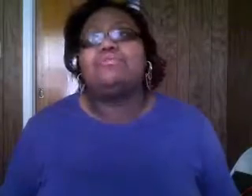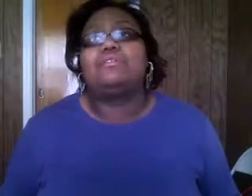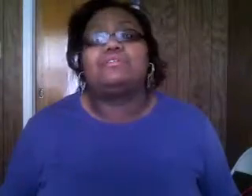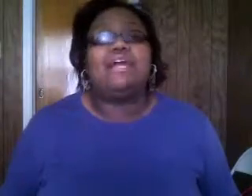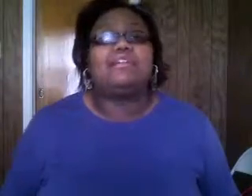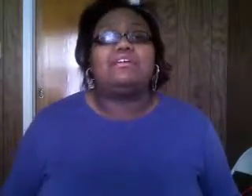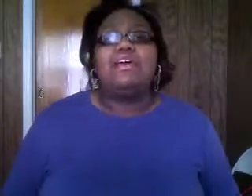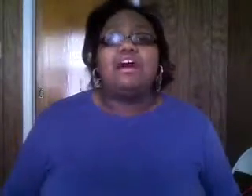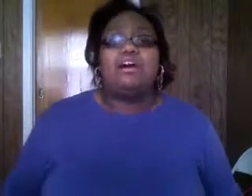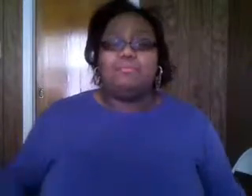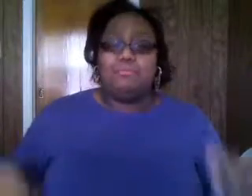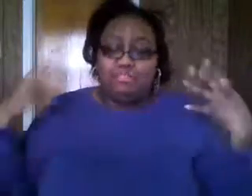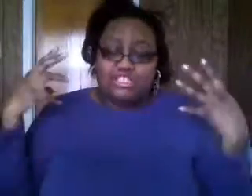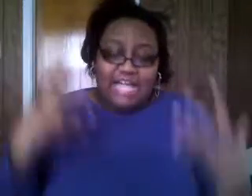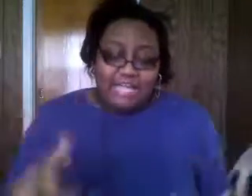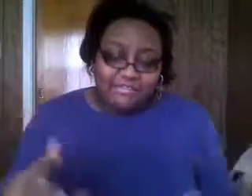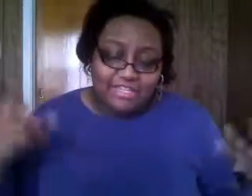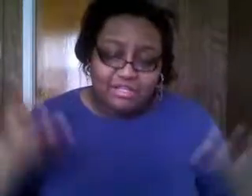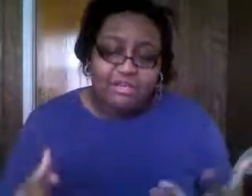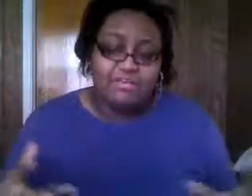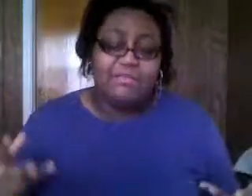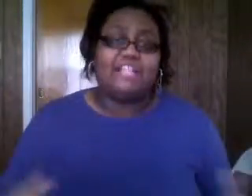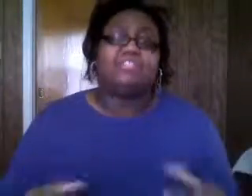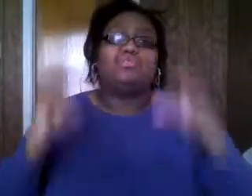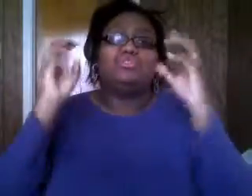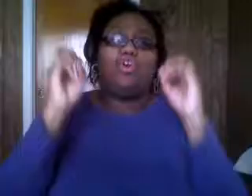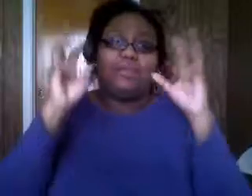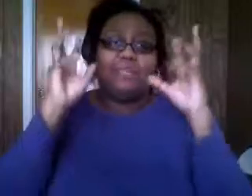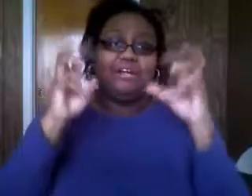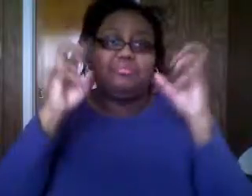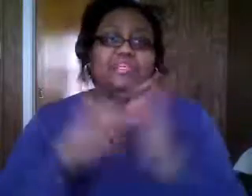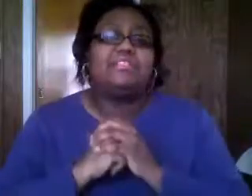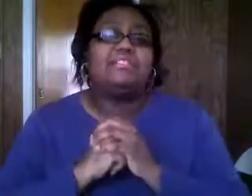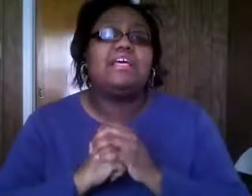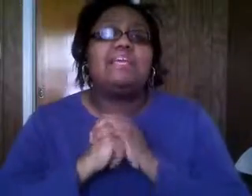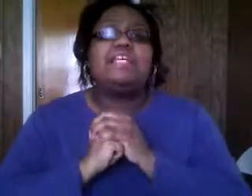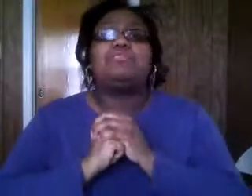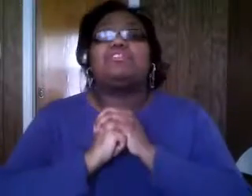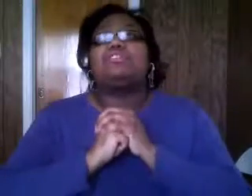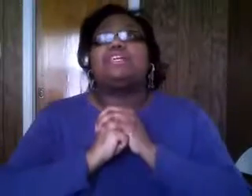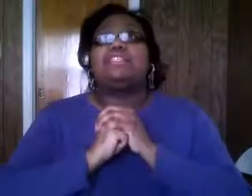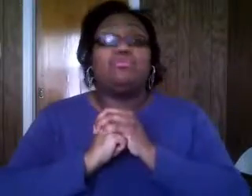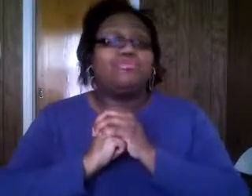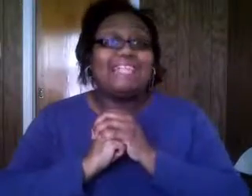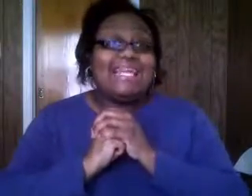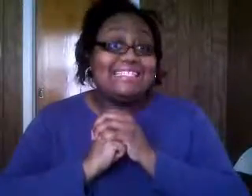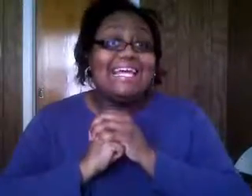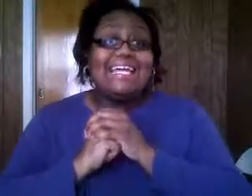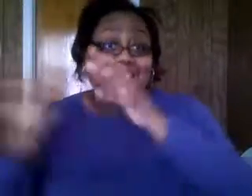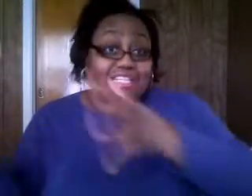do something we have to um push life and love back into those dark barren places that's what it's going to take so if it takes getting